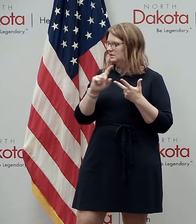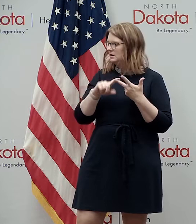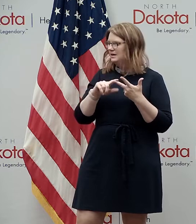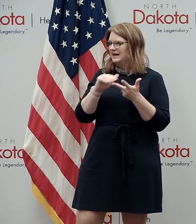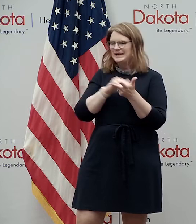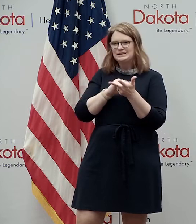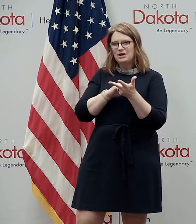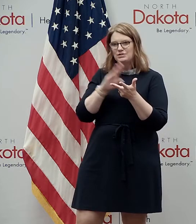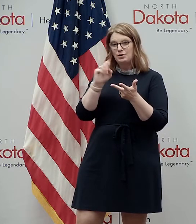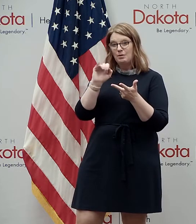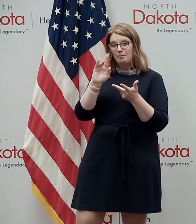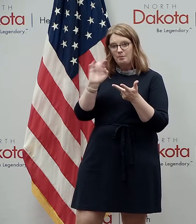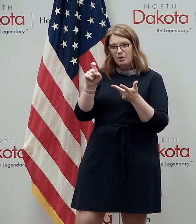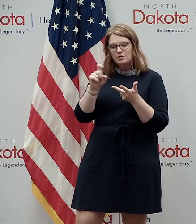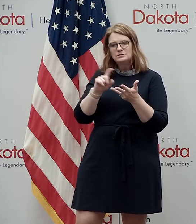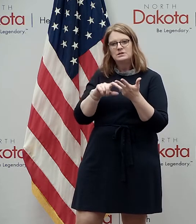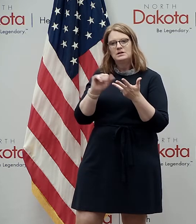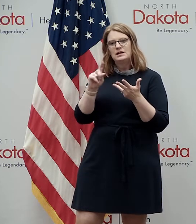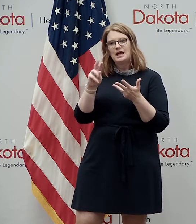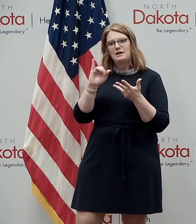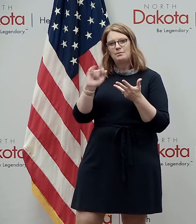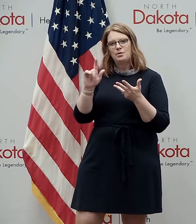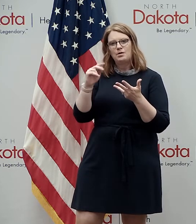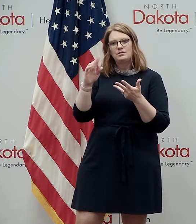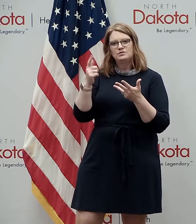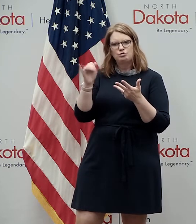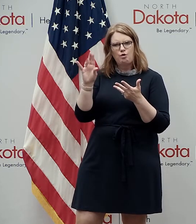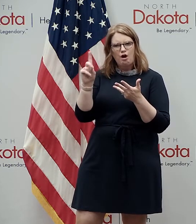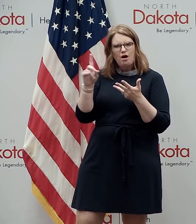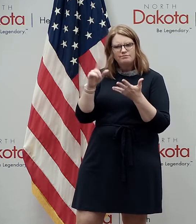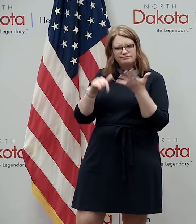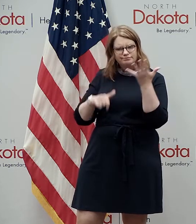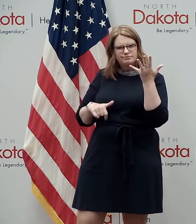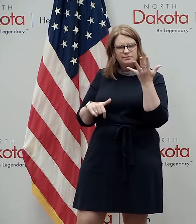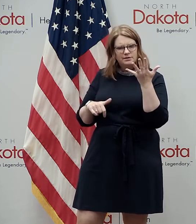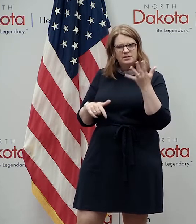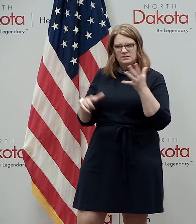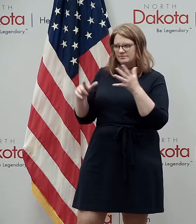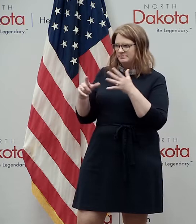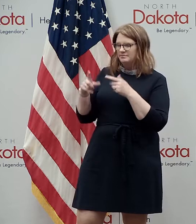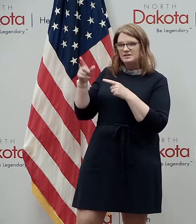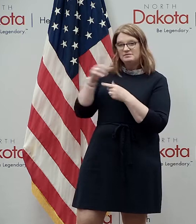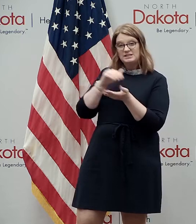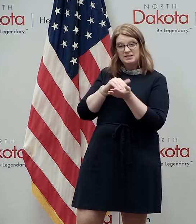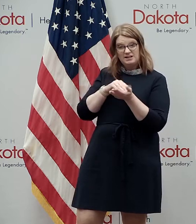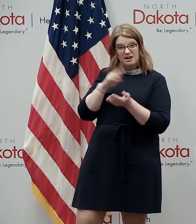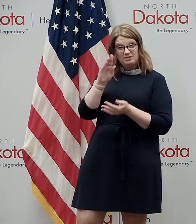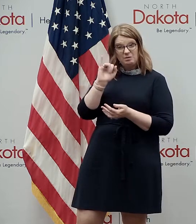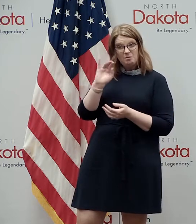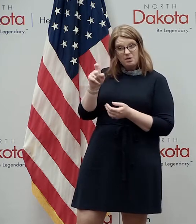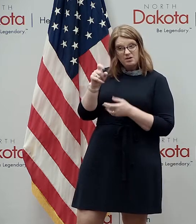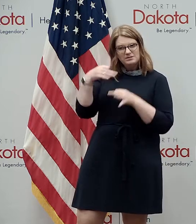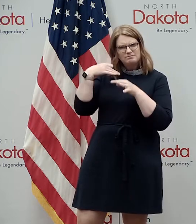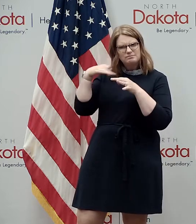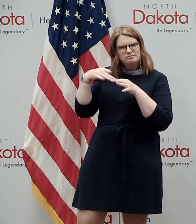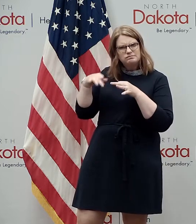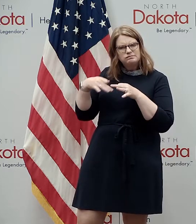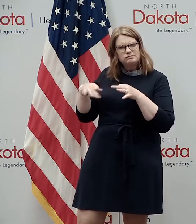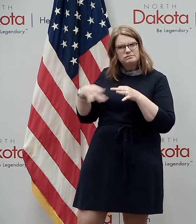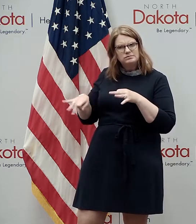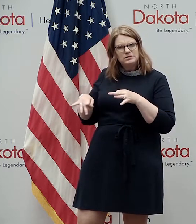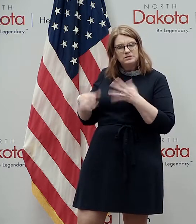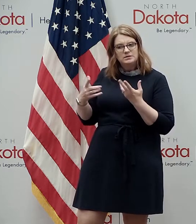Dr. Birx Admiral Gerard Admiral Polocek and others but Dr. Birx was sharing that what we know now that we didn't know